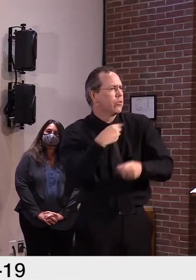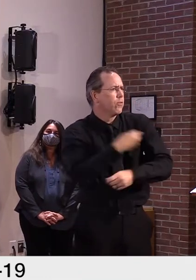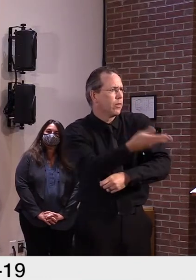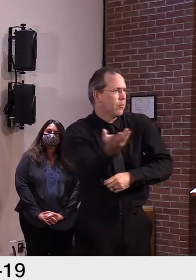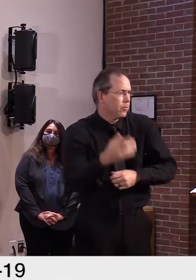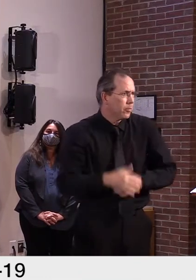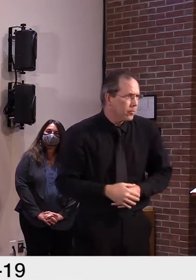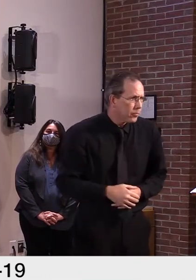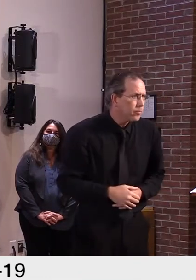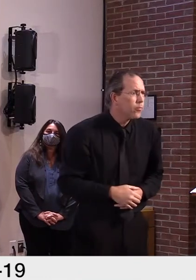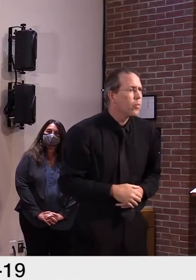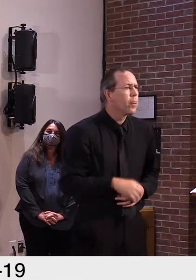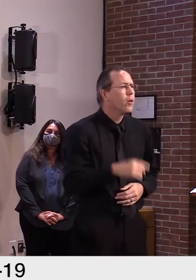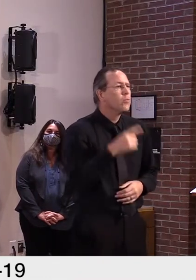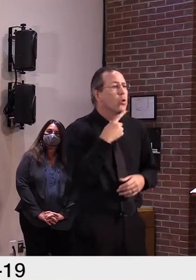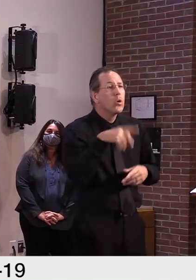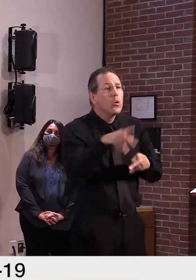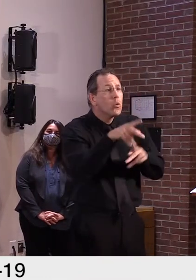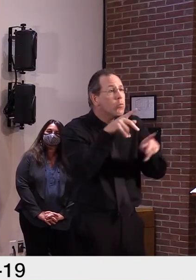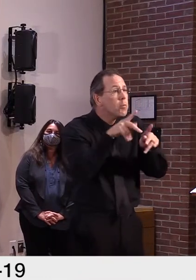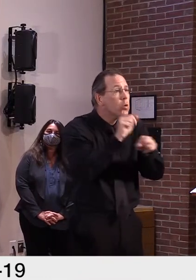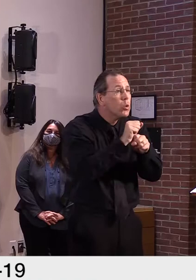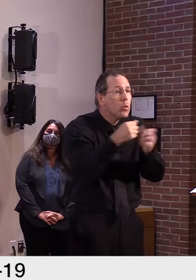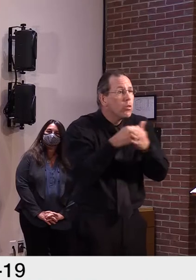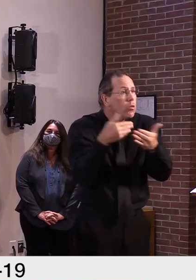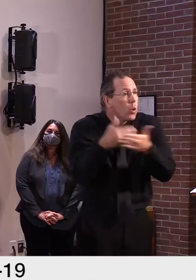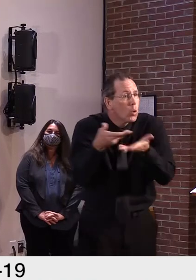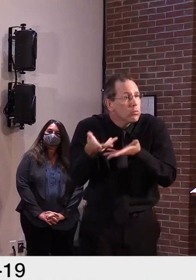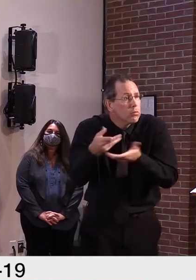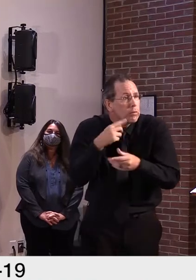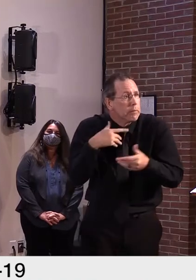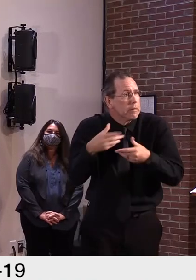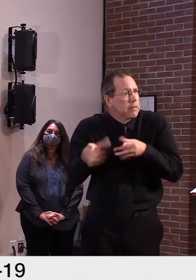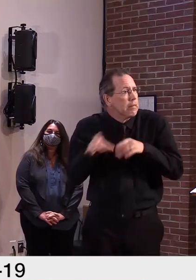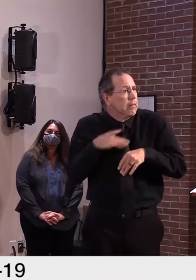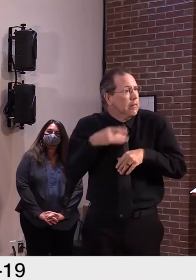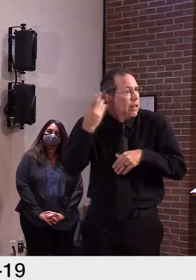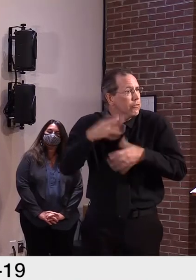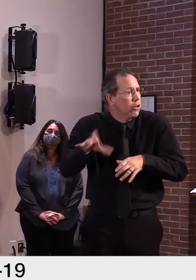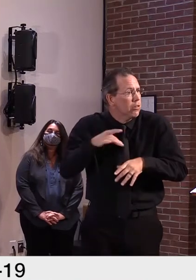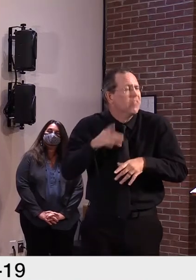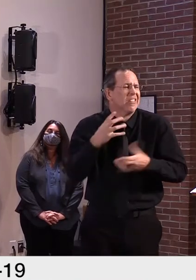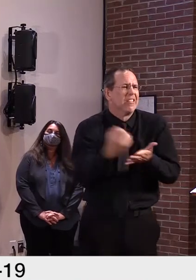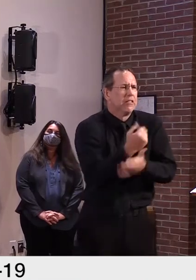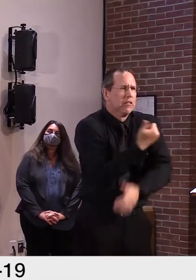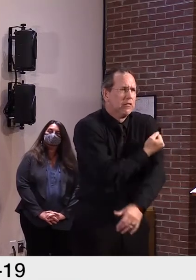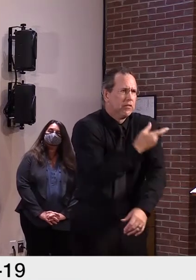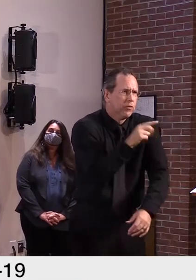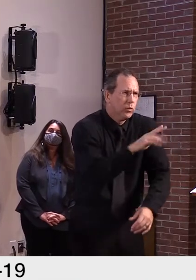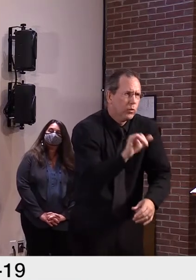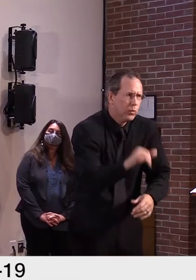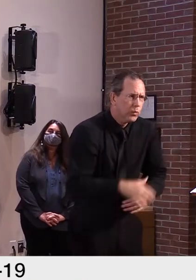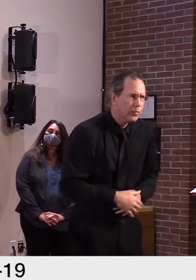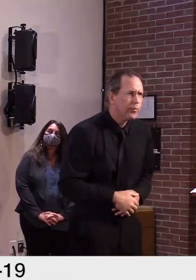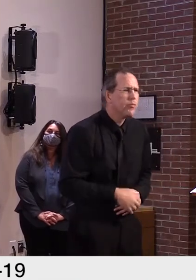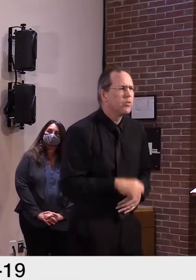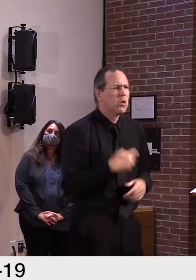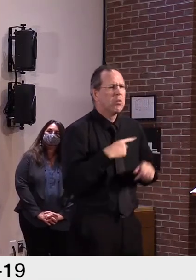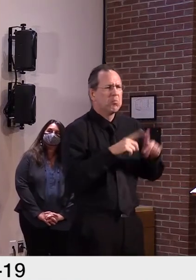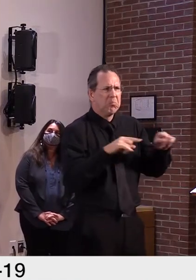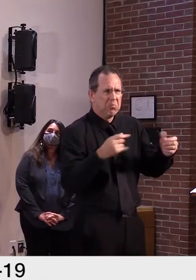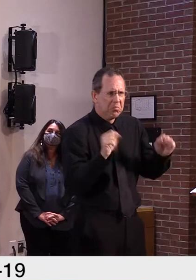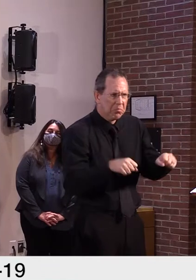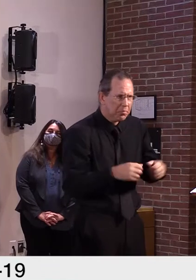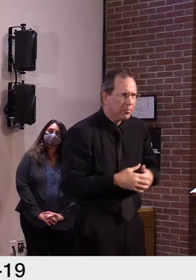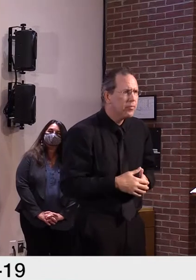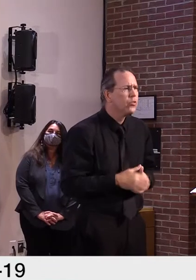the entire medical community, primary care providers, visiting nurse associations. And we're encouraging community partnerships